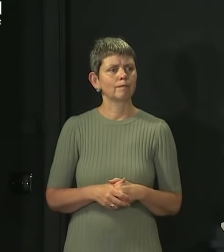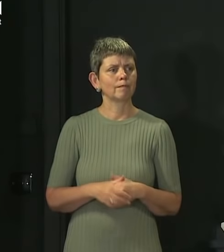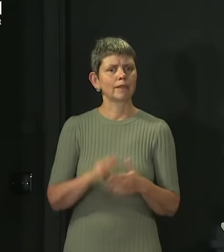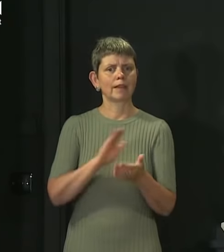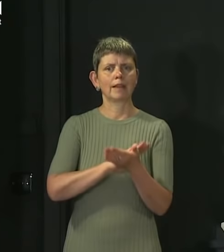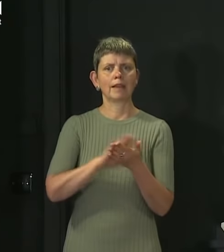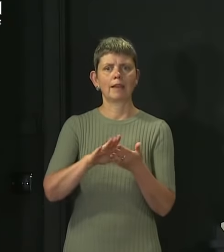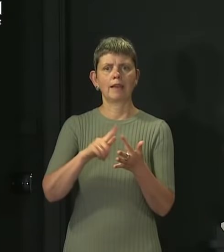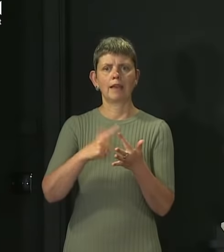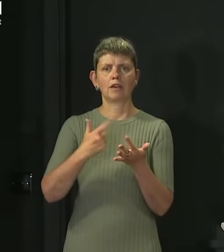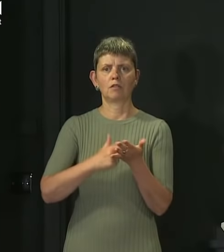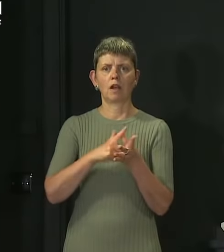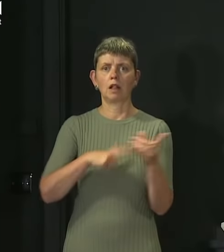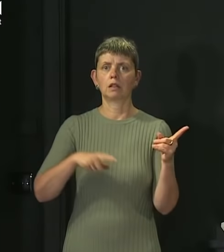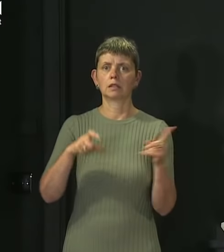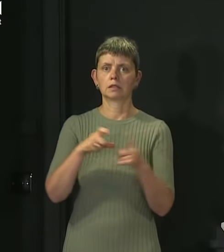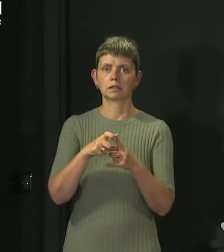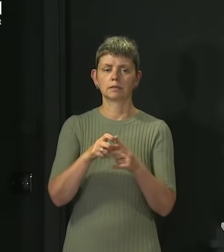Herald is the last question.